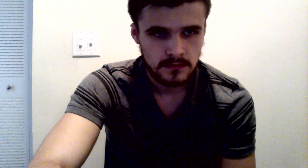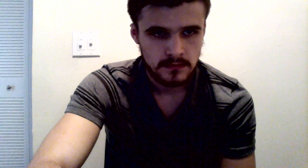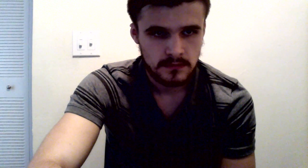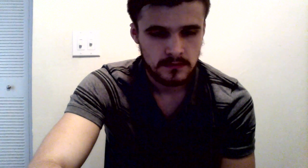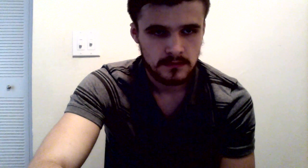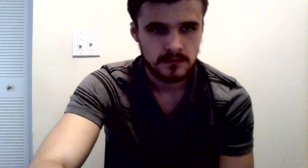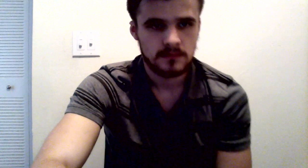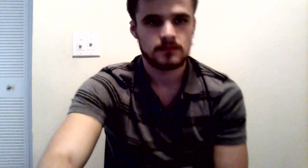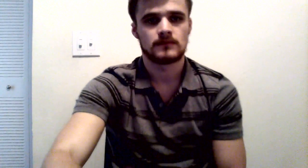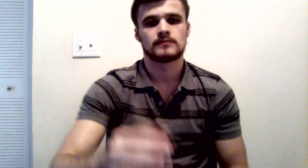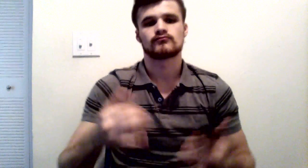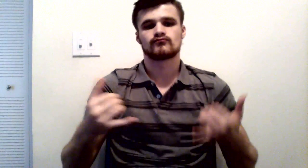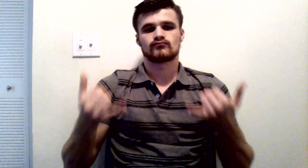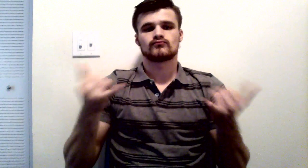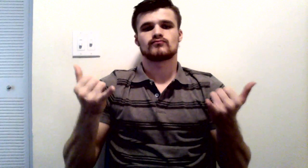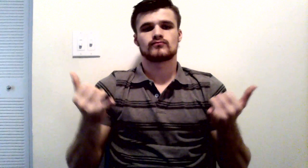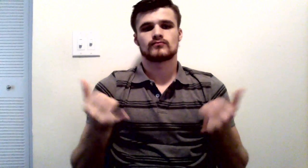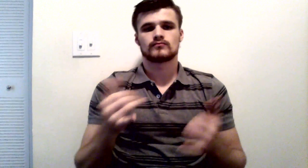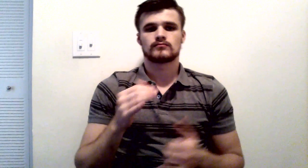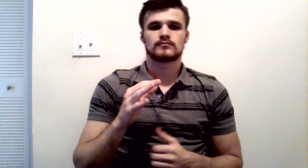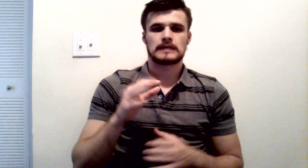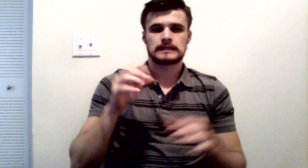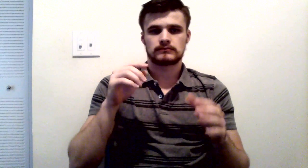Now we're going to cover the nuts and bolts of the criminal law.